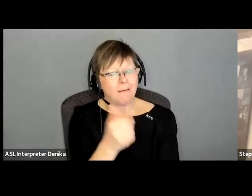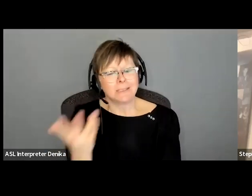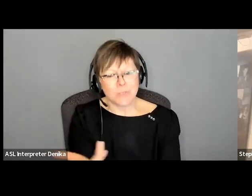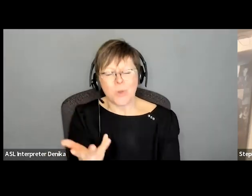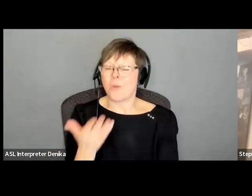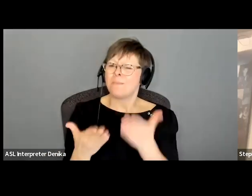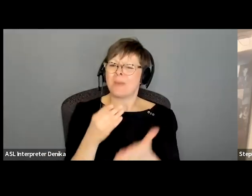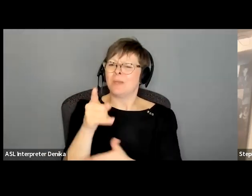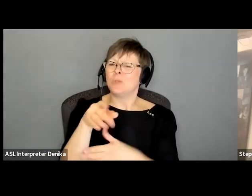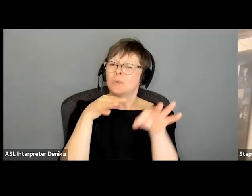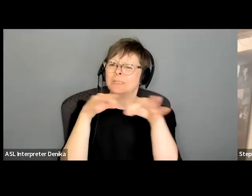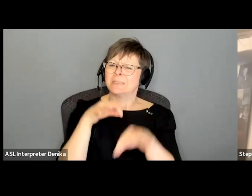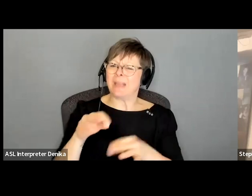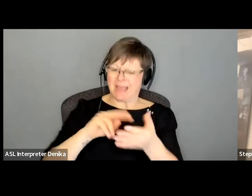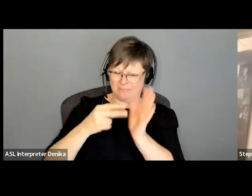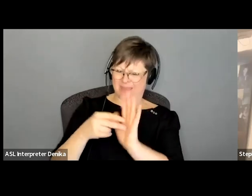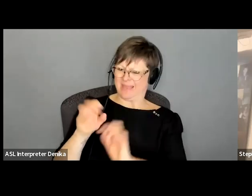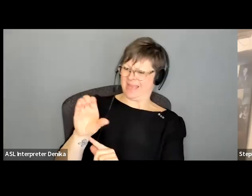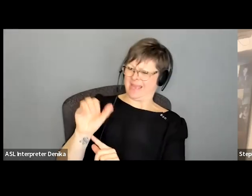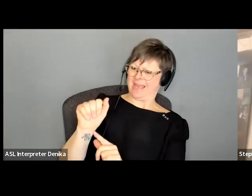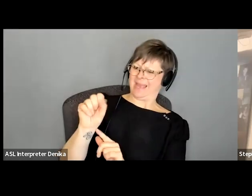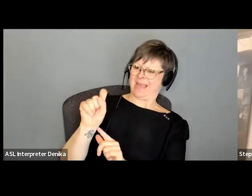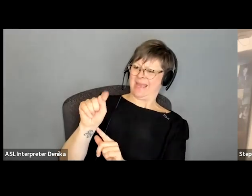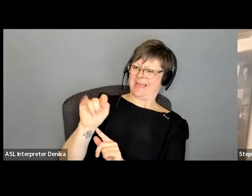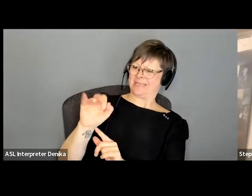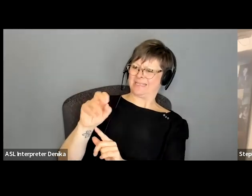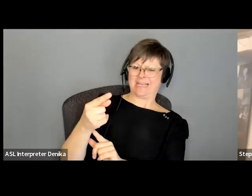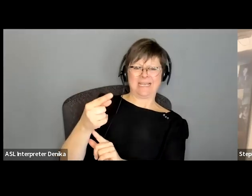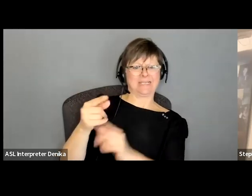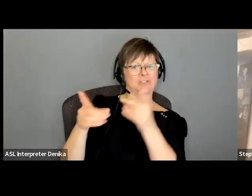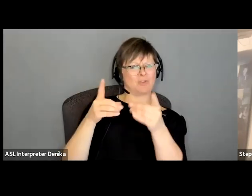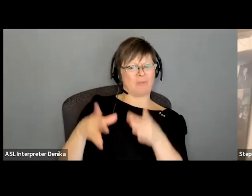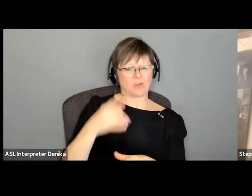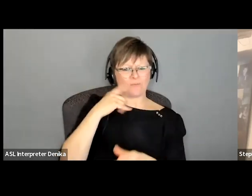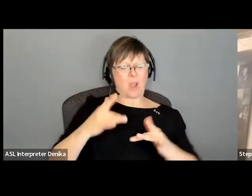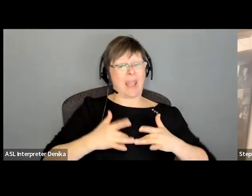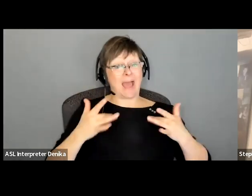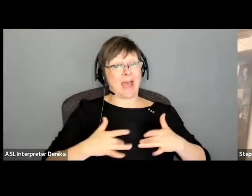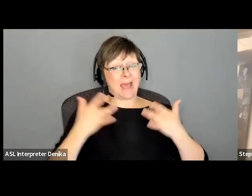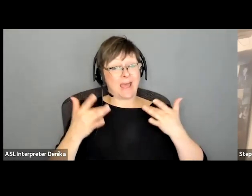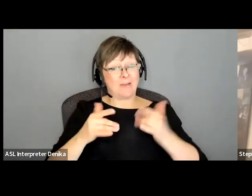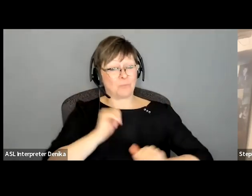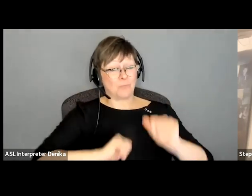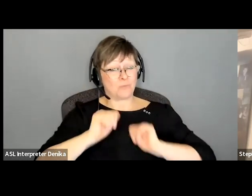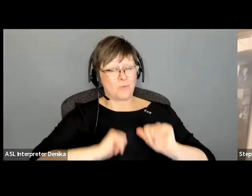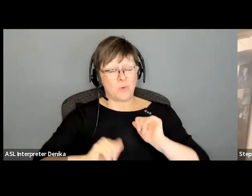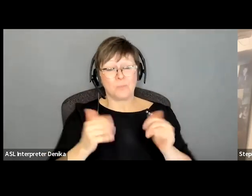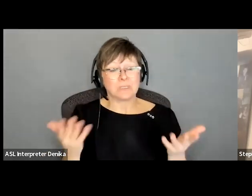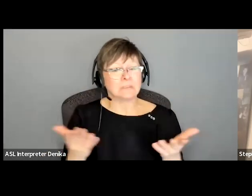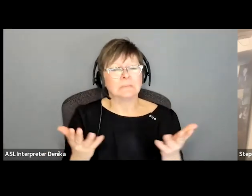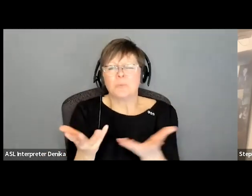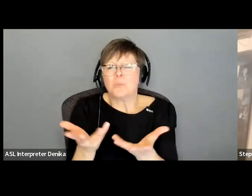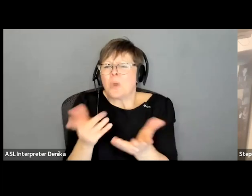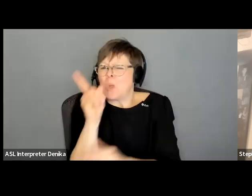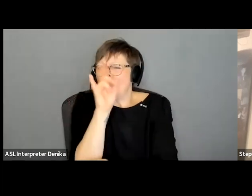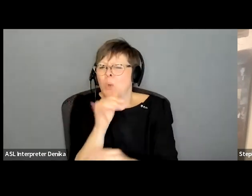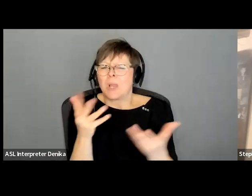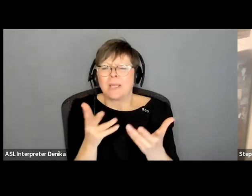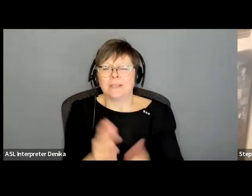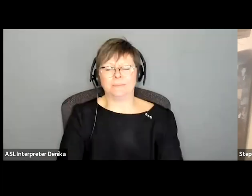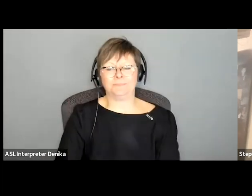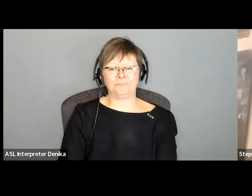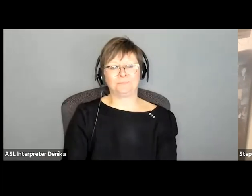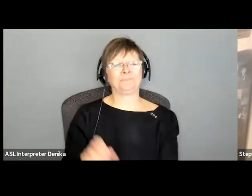little bit about what a casting director does in live performance audition processes um